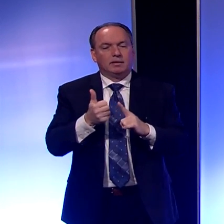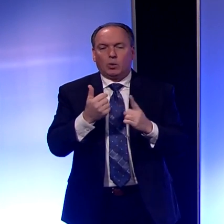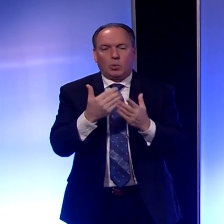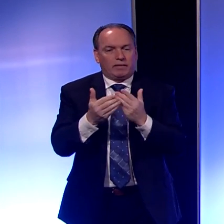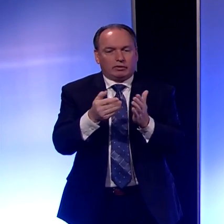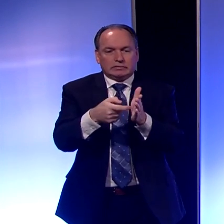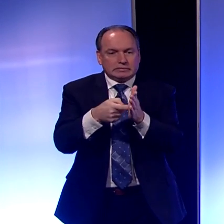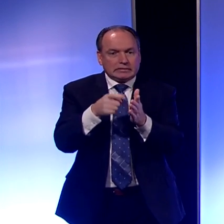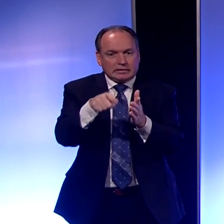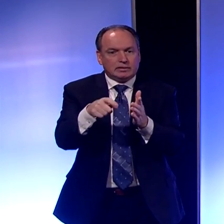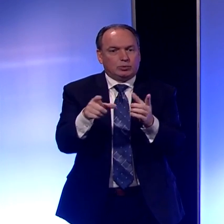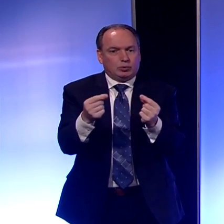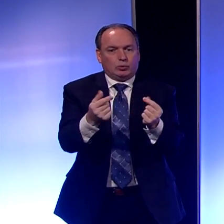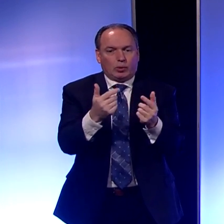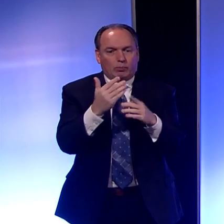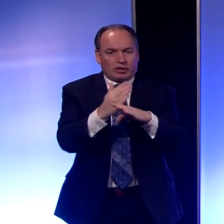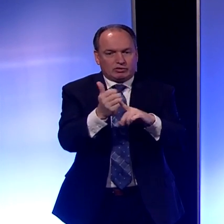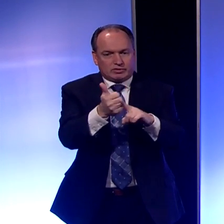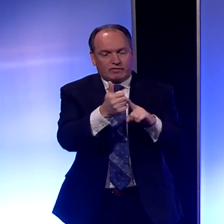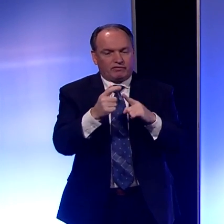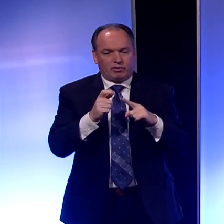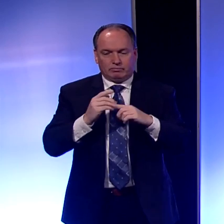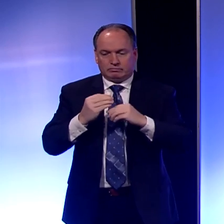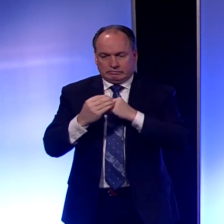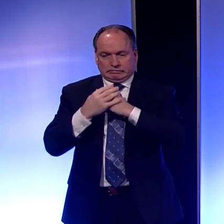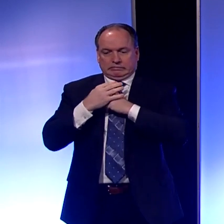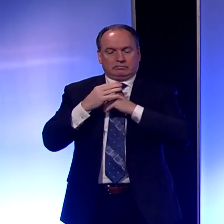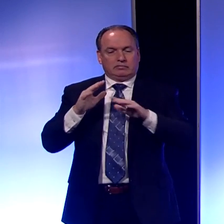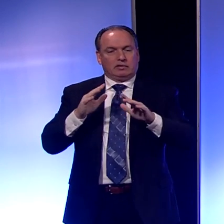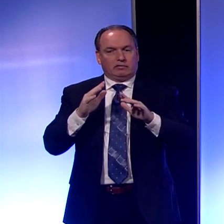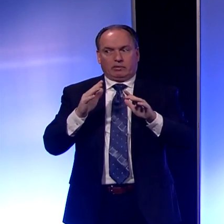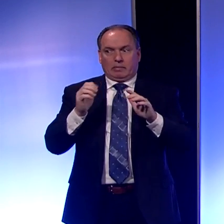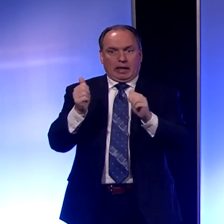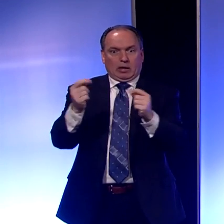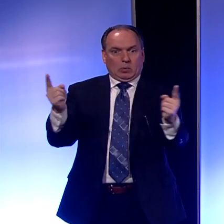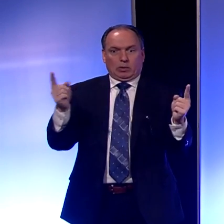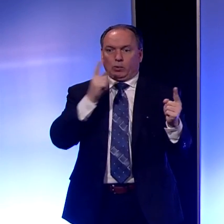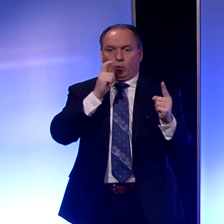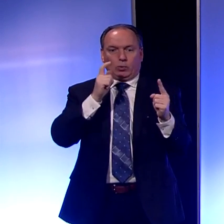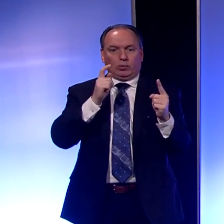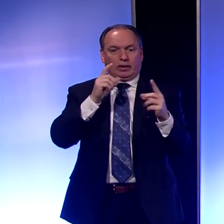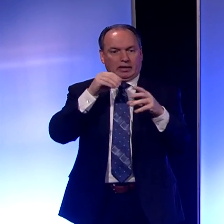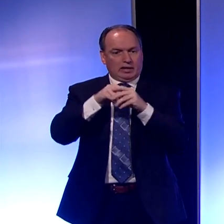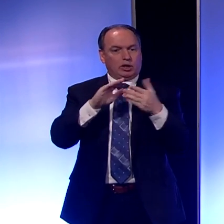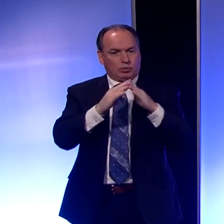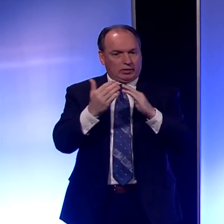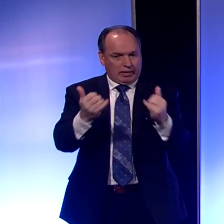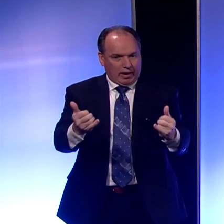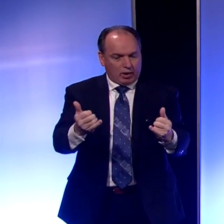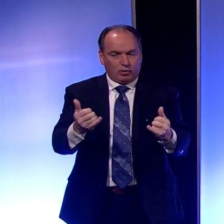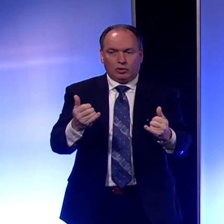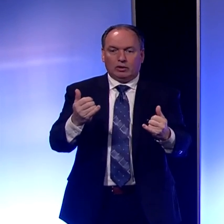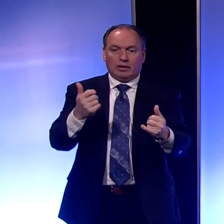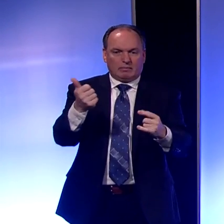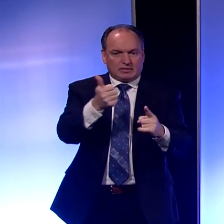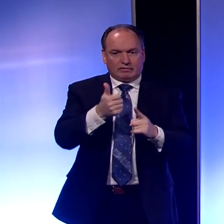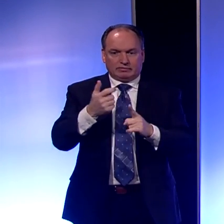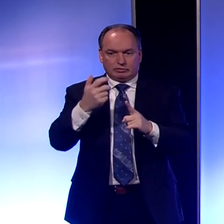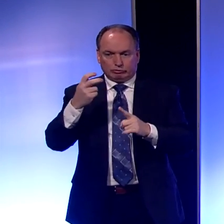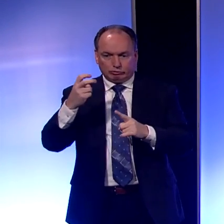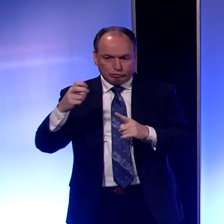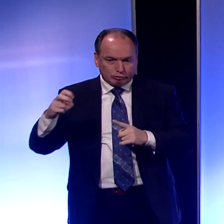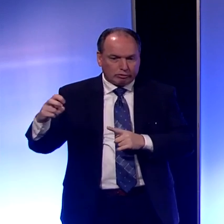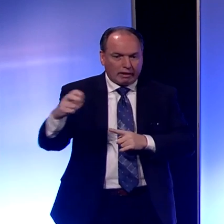protect yourself from contamination from anyone who might be in our community right now, who might be traveling through our